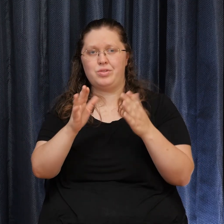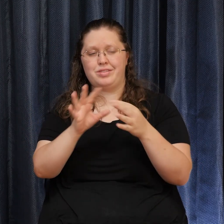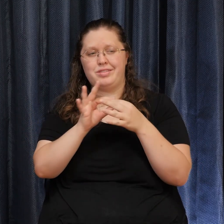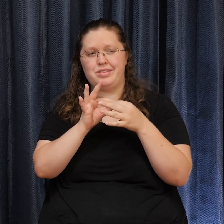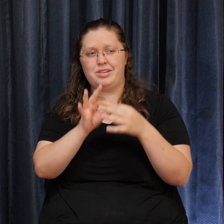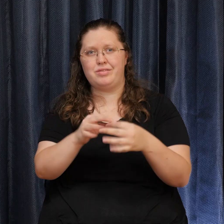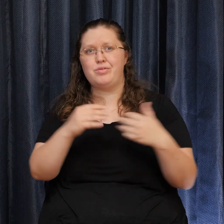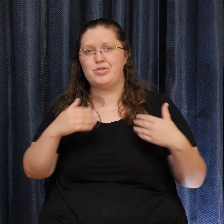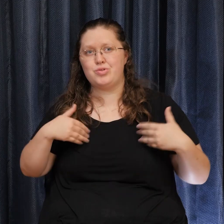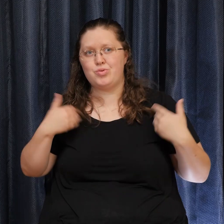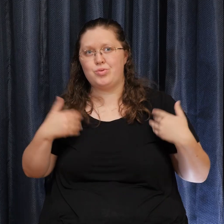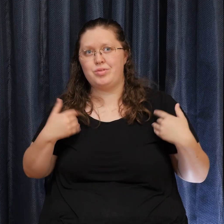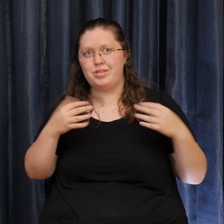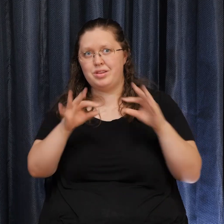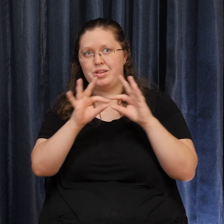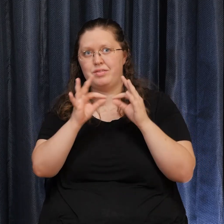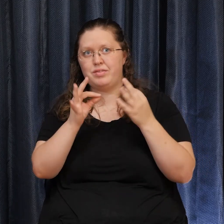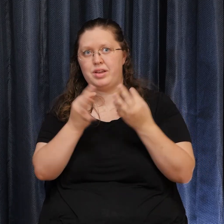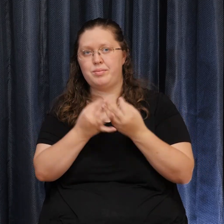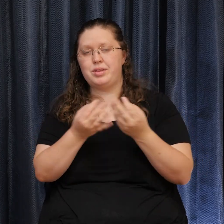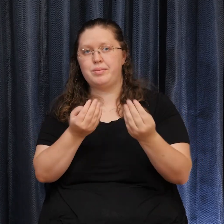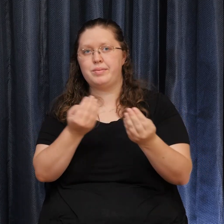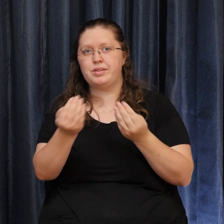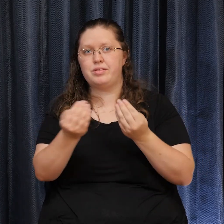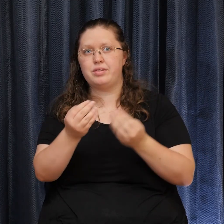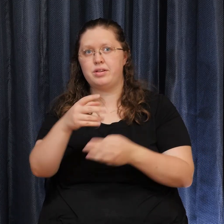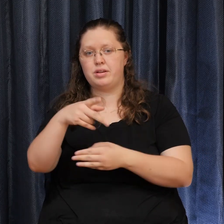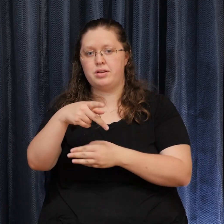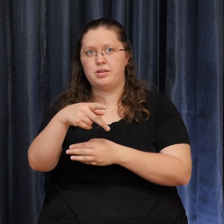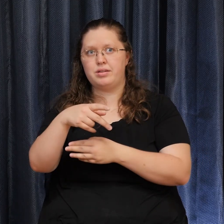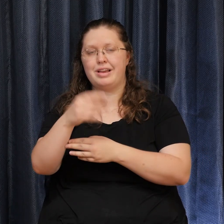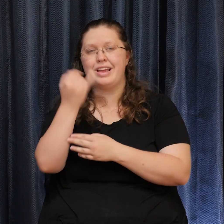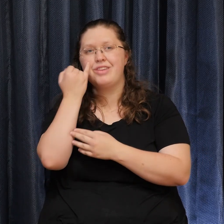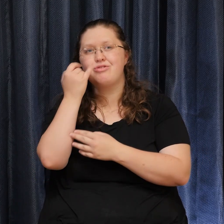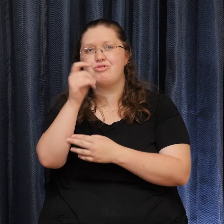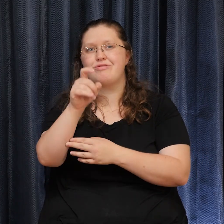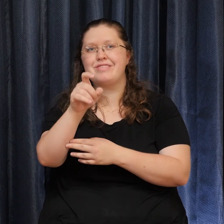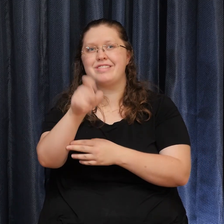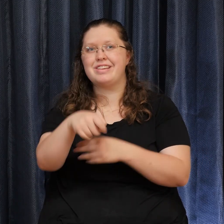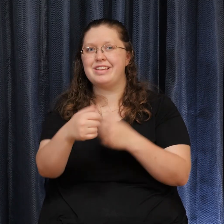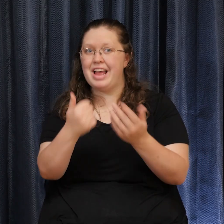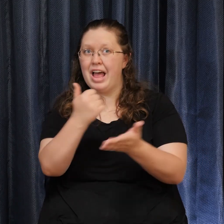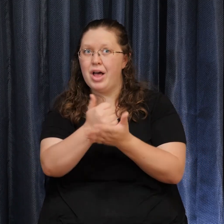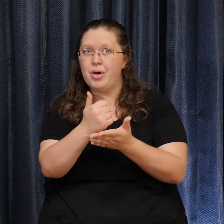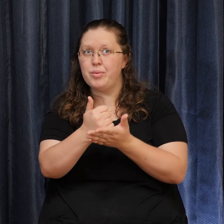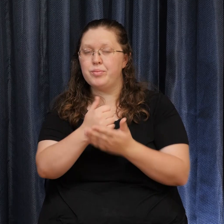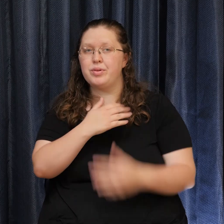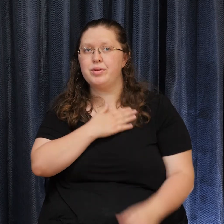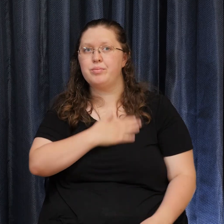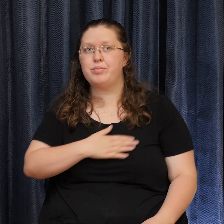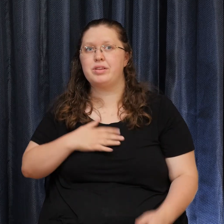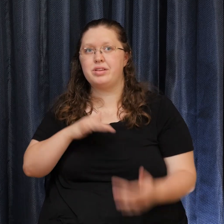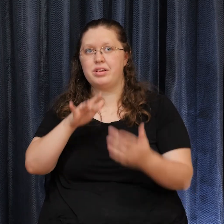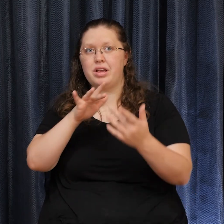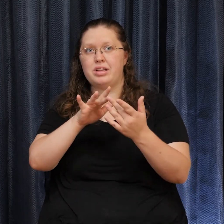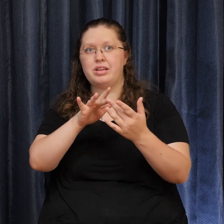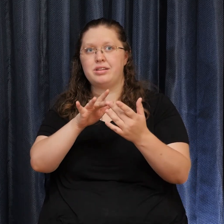ministry Paige If you need assistance Please contact Our director of youth And family ministry